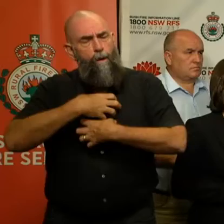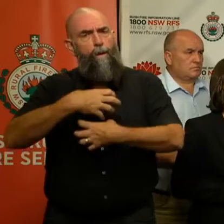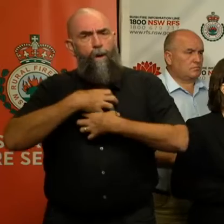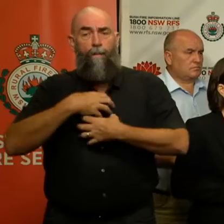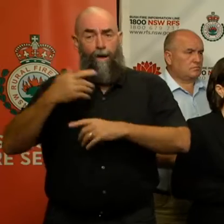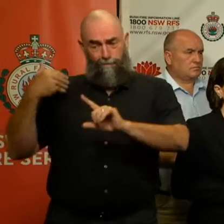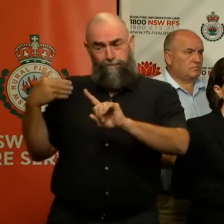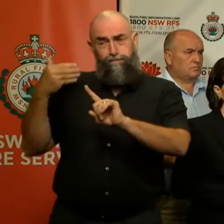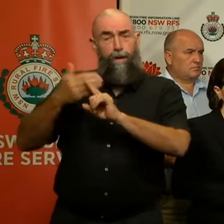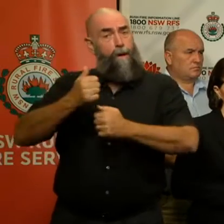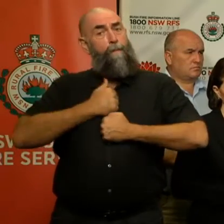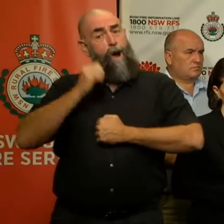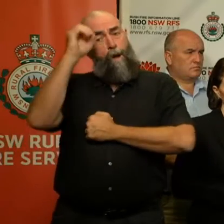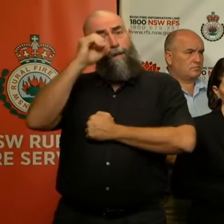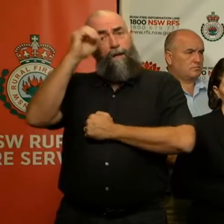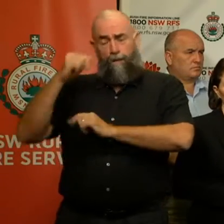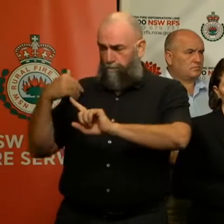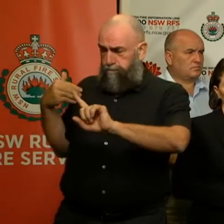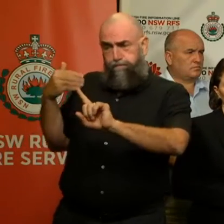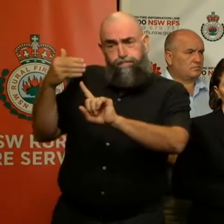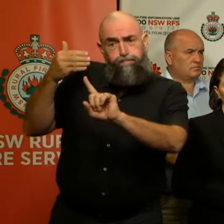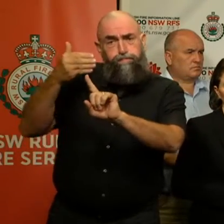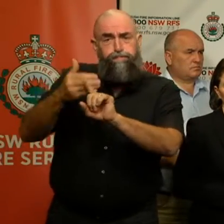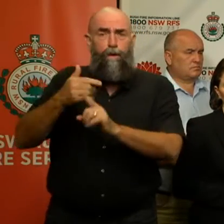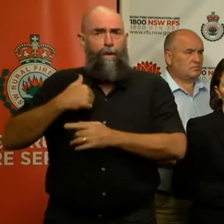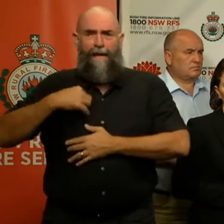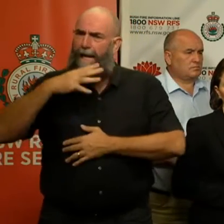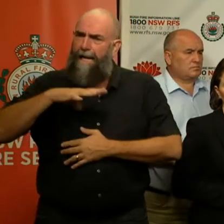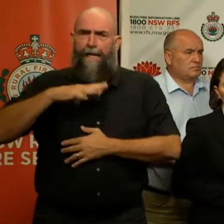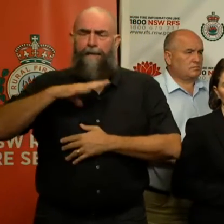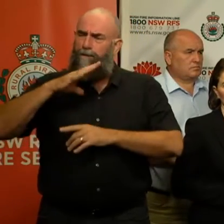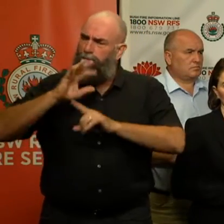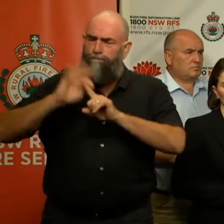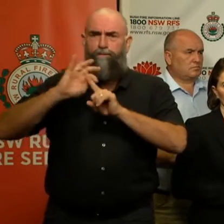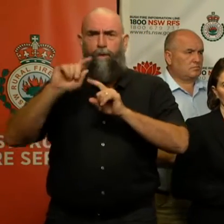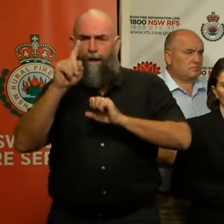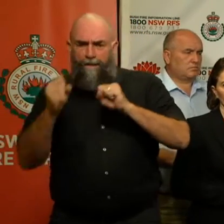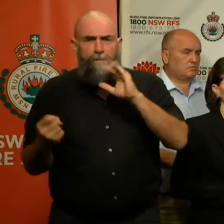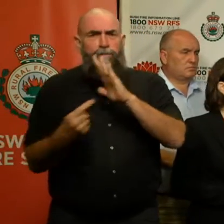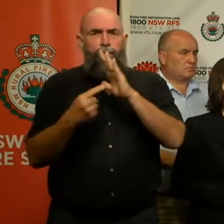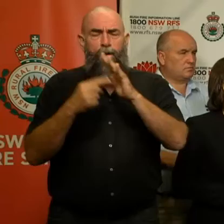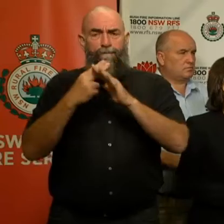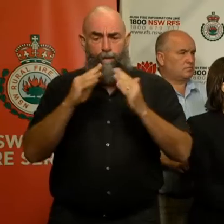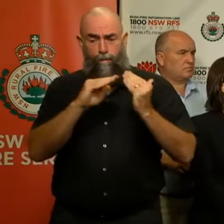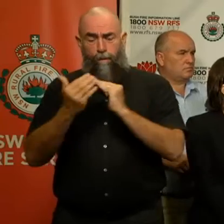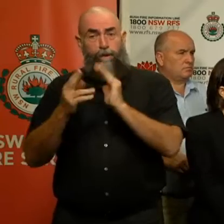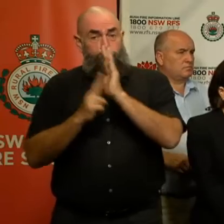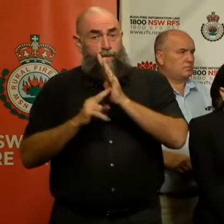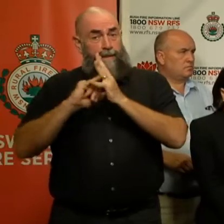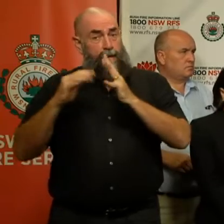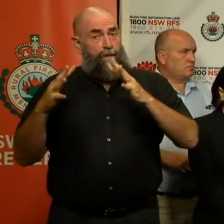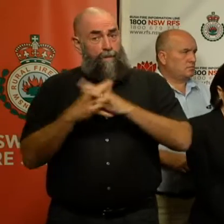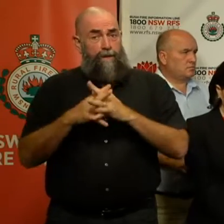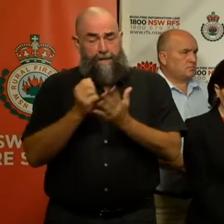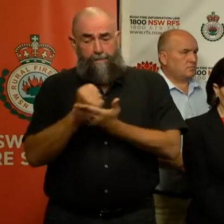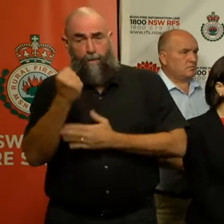for months now in my view to ensure that our highest priority and focus is on the communities of New South Wales that continue